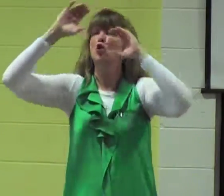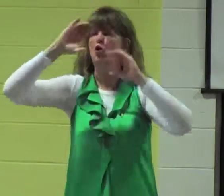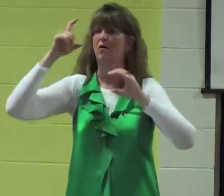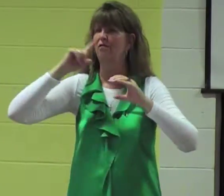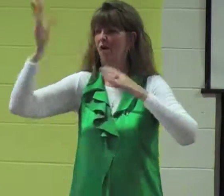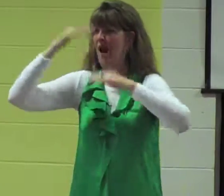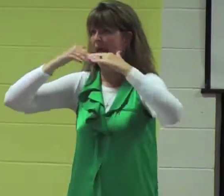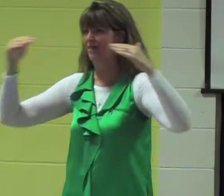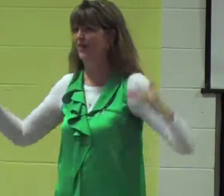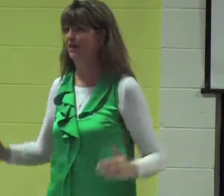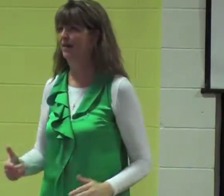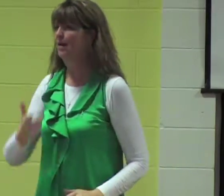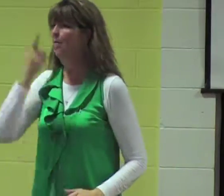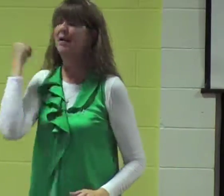powerful telescopes